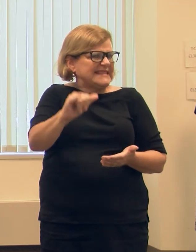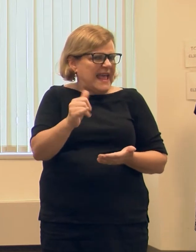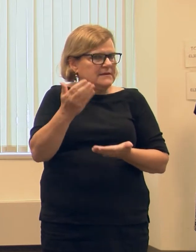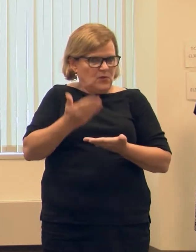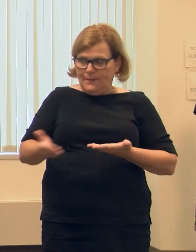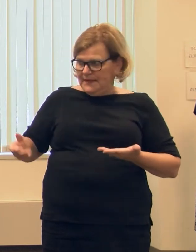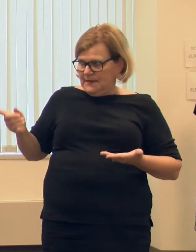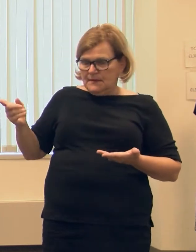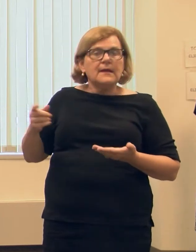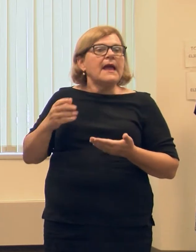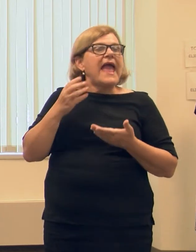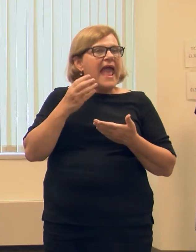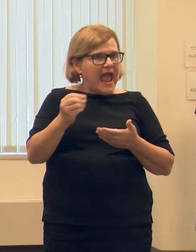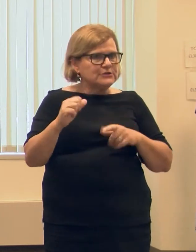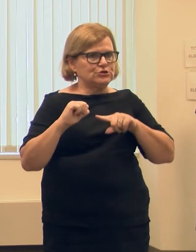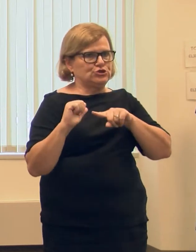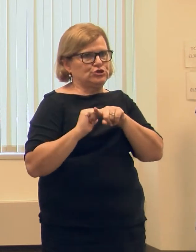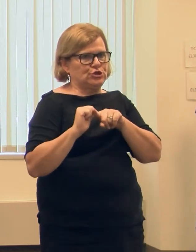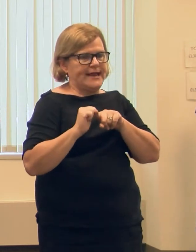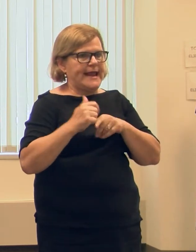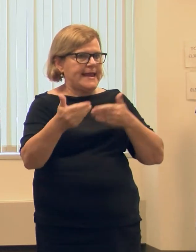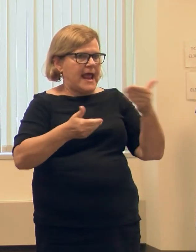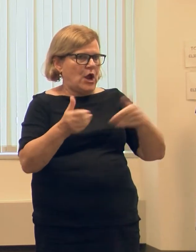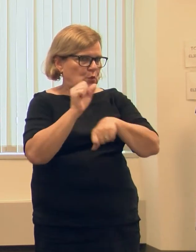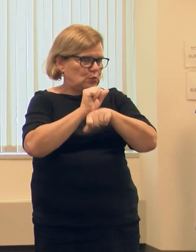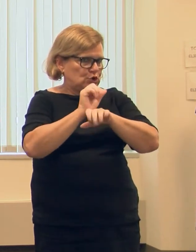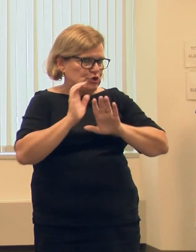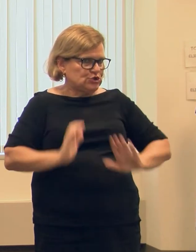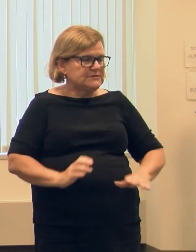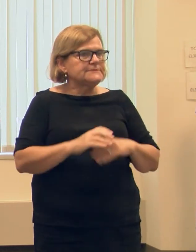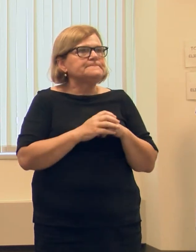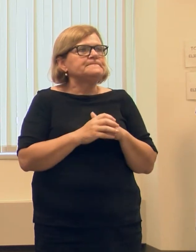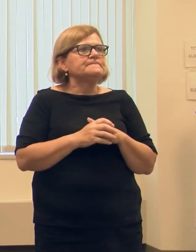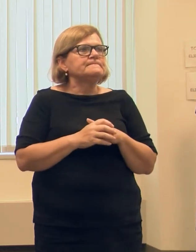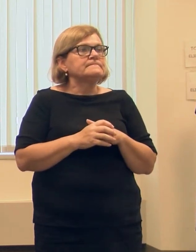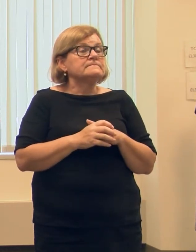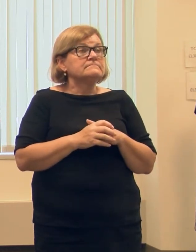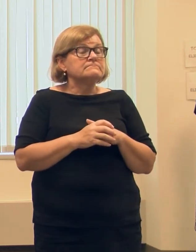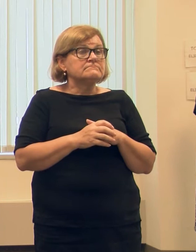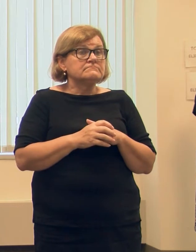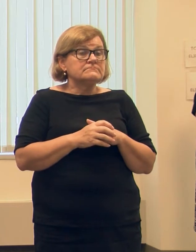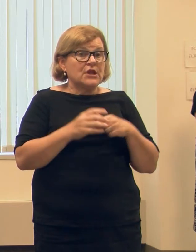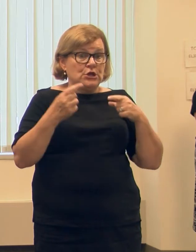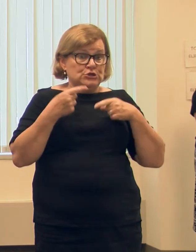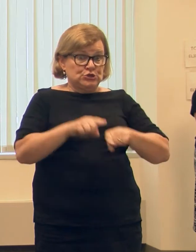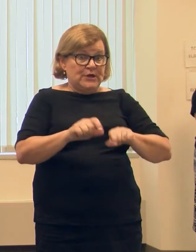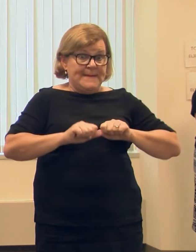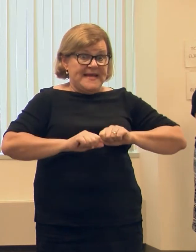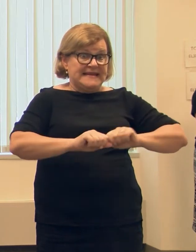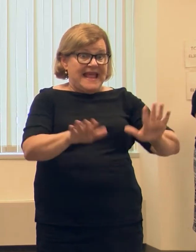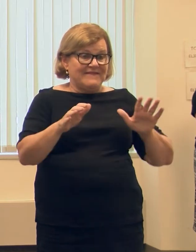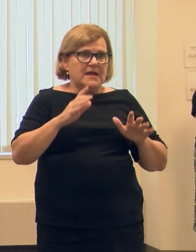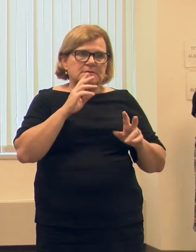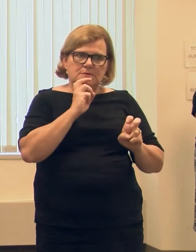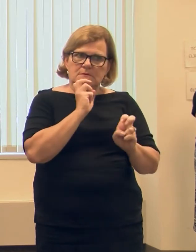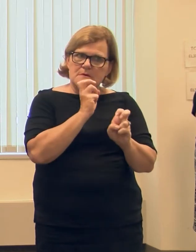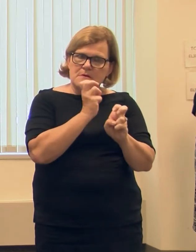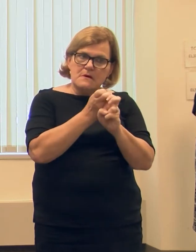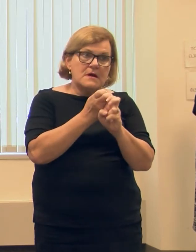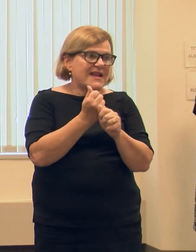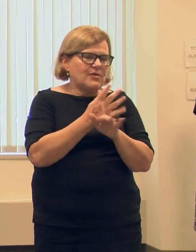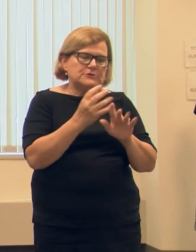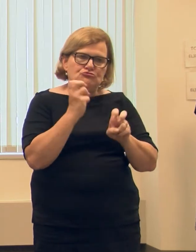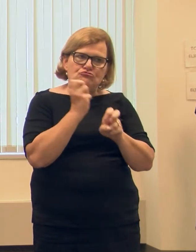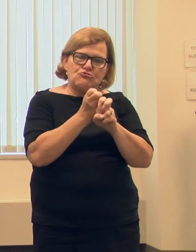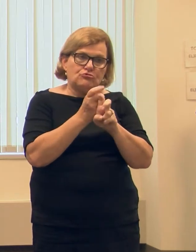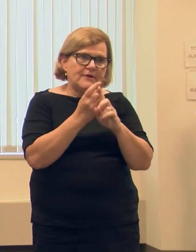and also to train and hire workers. You know, in the middle of pandemic, it's a challenge. Everything